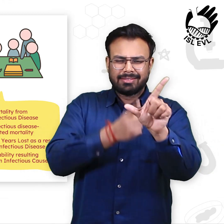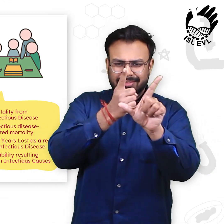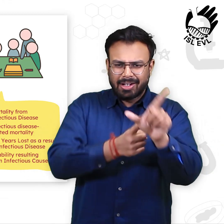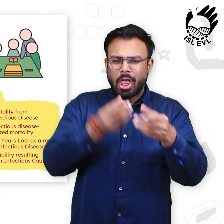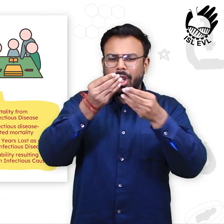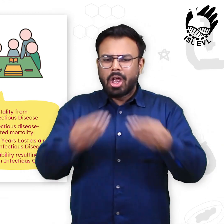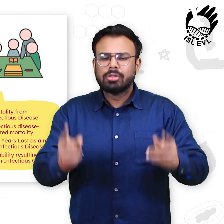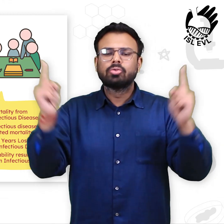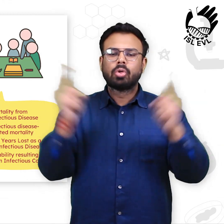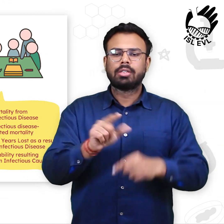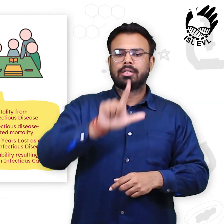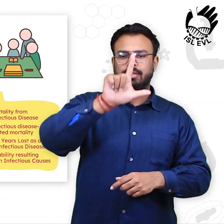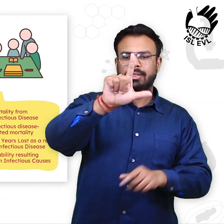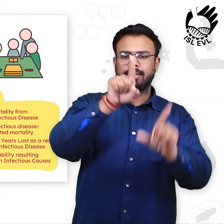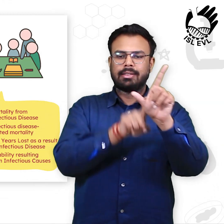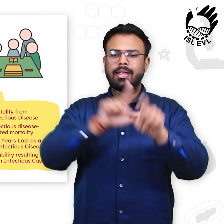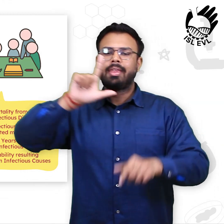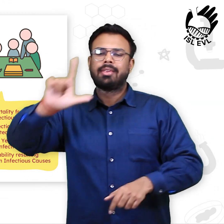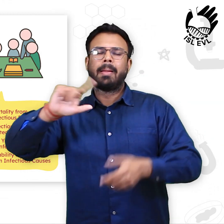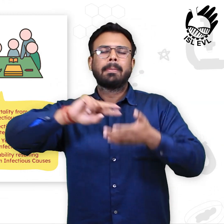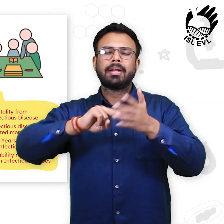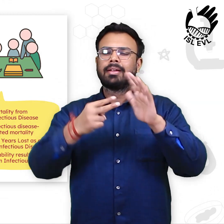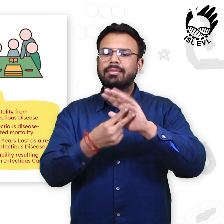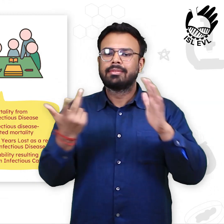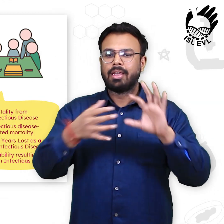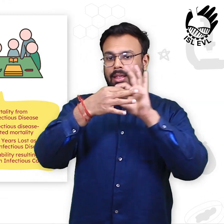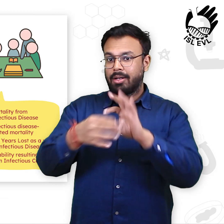Life is lost